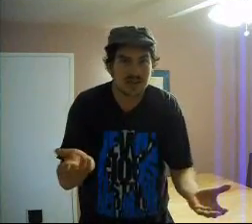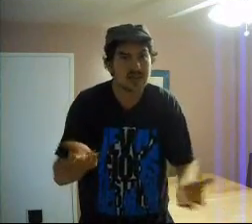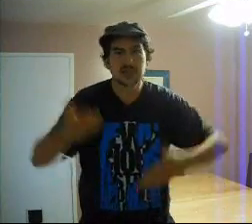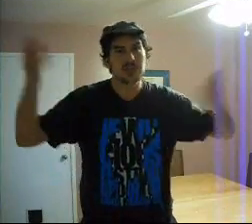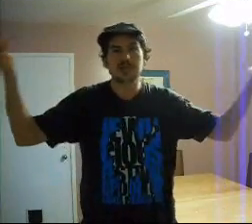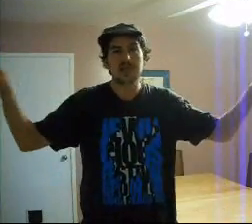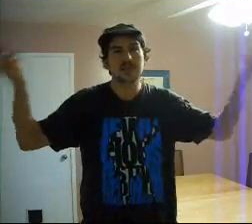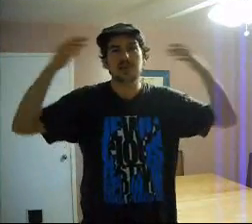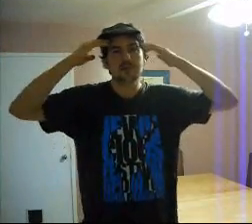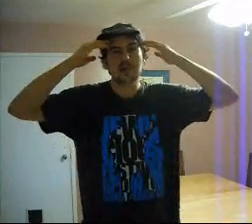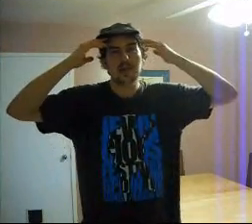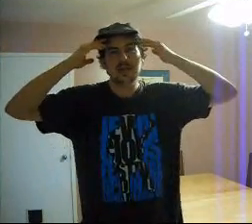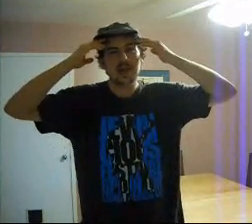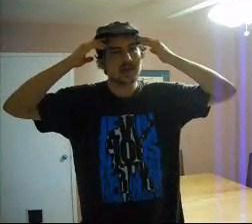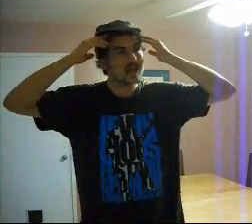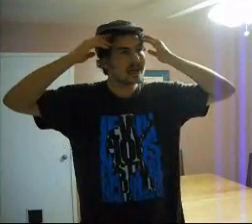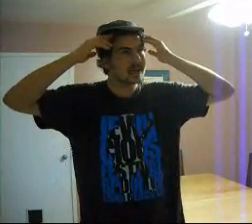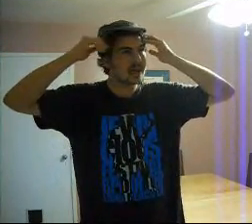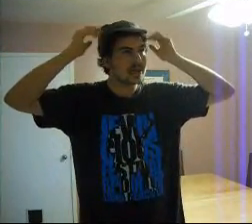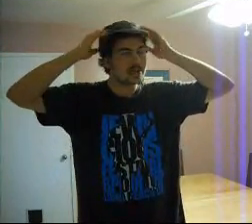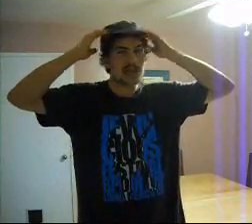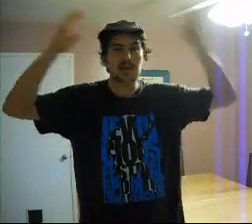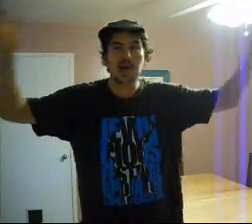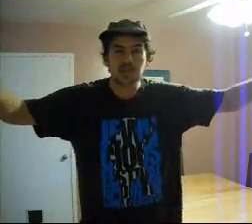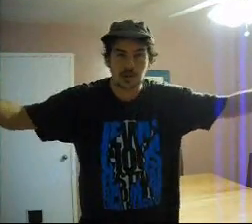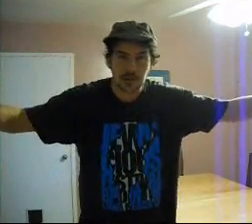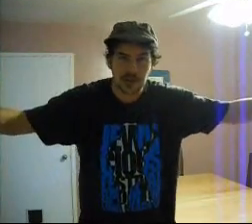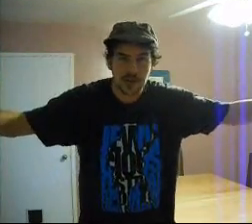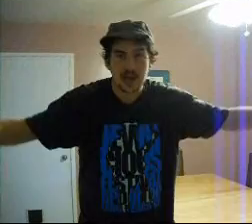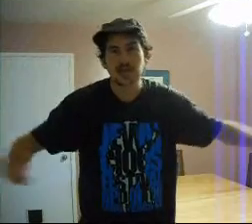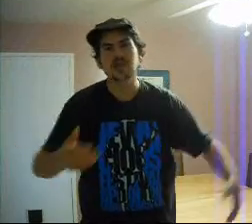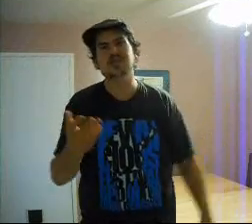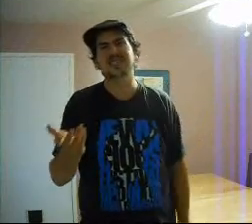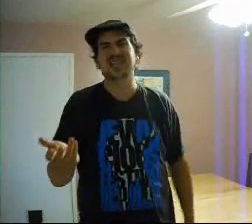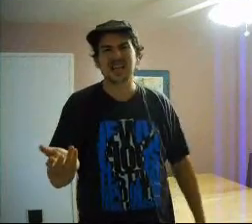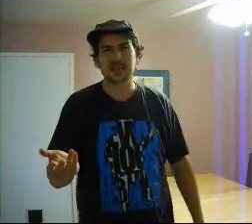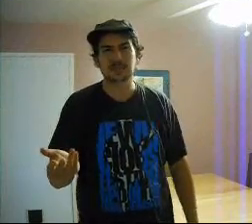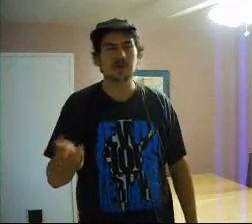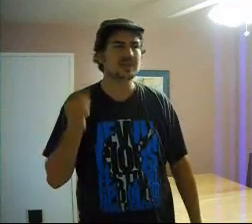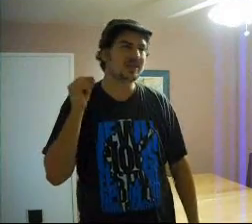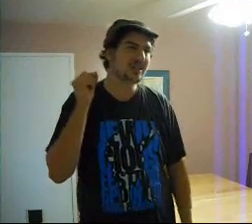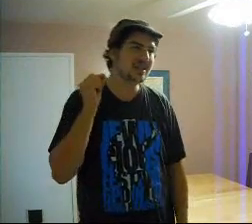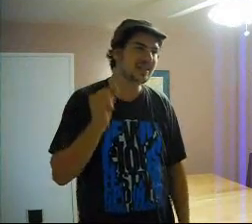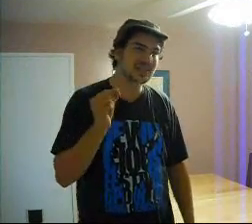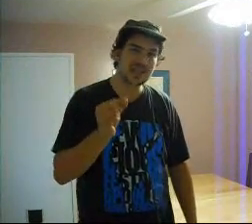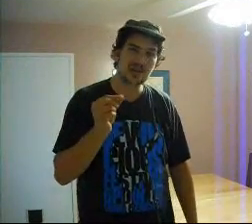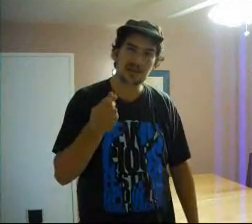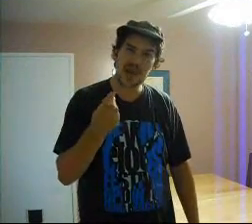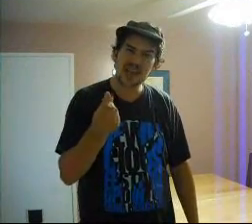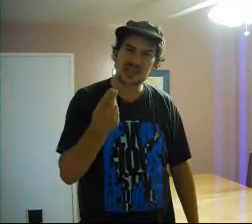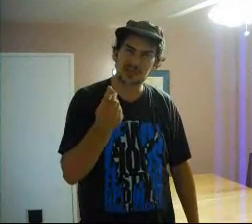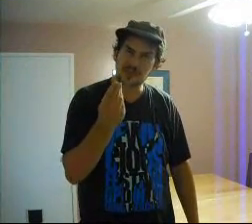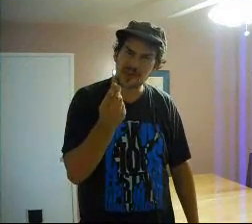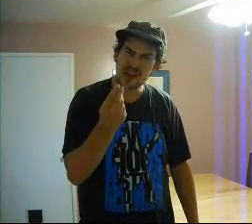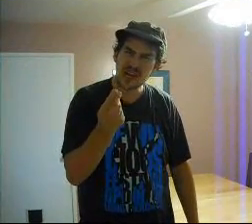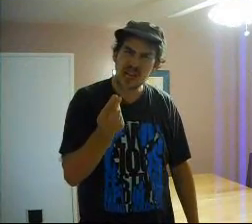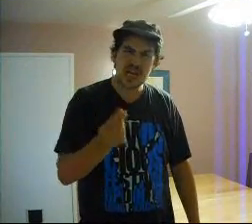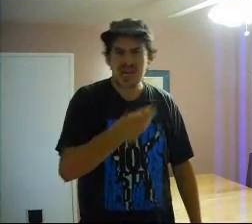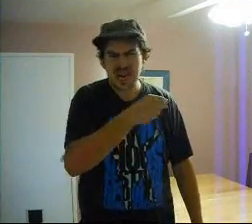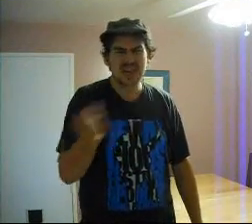So it's completely like a psychological thing. It's also aesthetics. Because the sitter. The pages are thin. And I don't